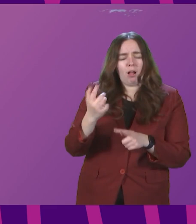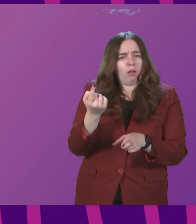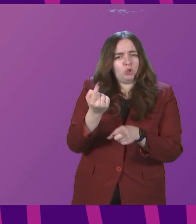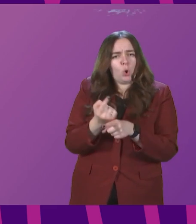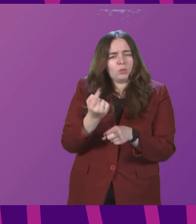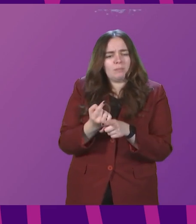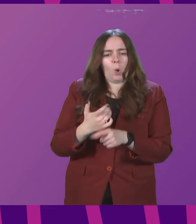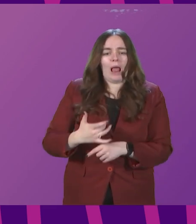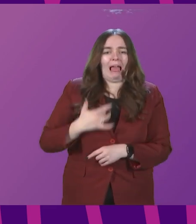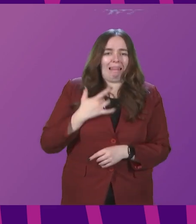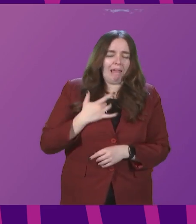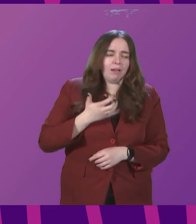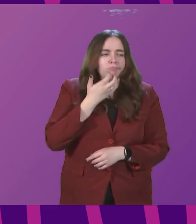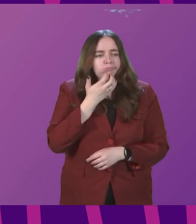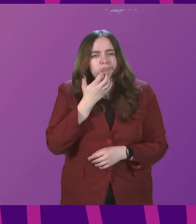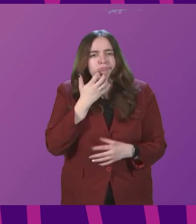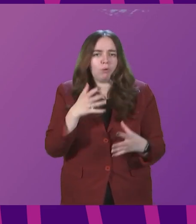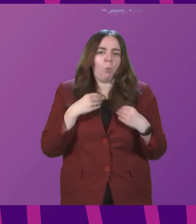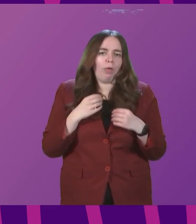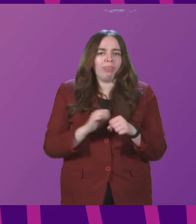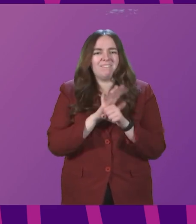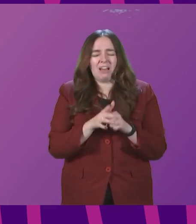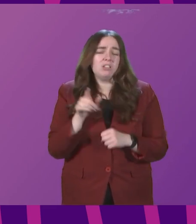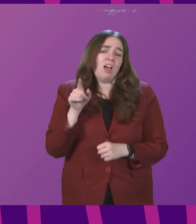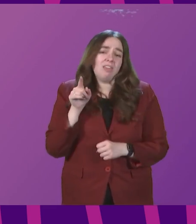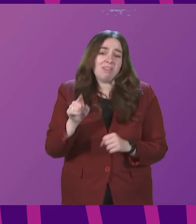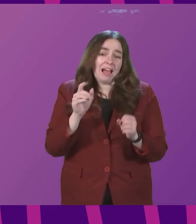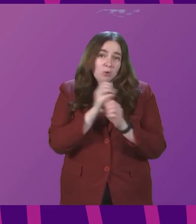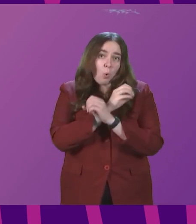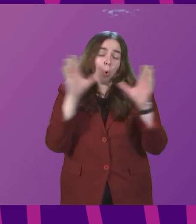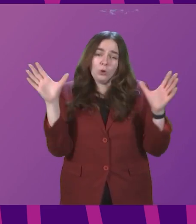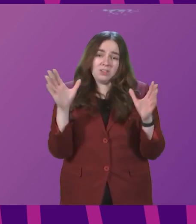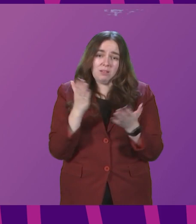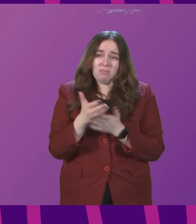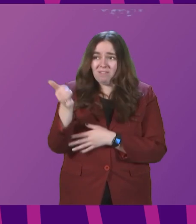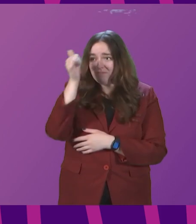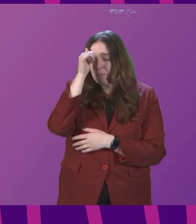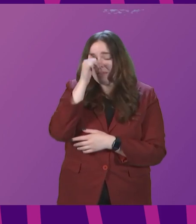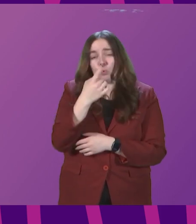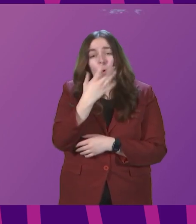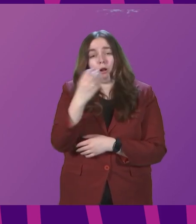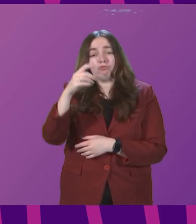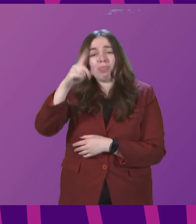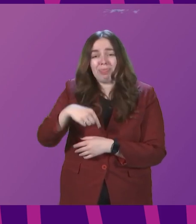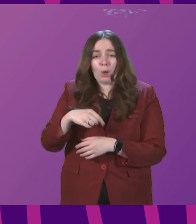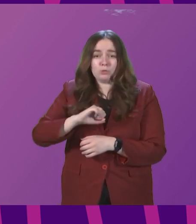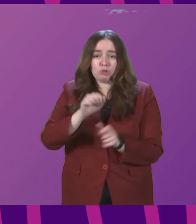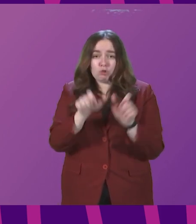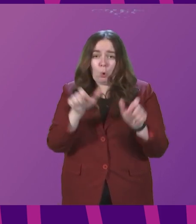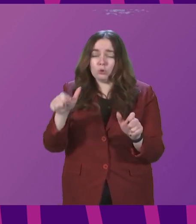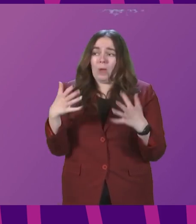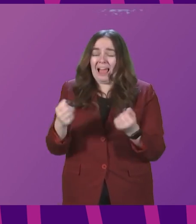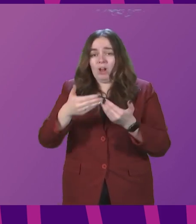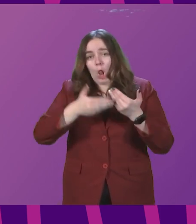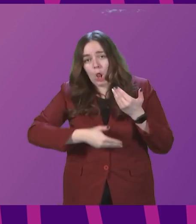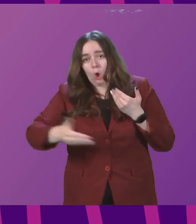about living with the virus. That is a concept all too familiar to 100,000 Scots who suffer long Covid. That